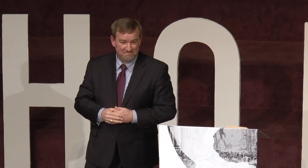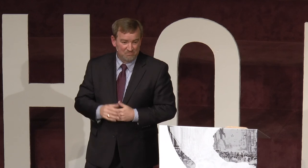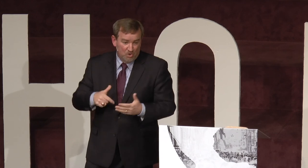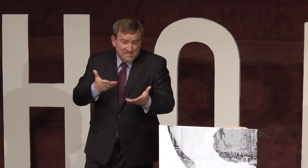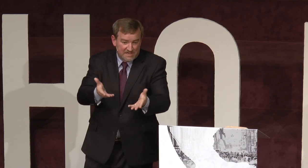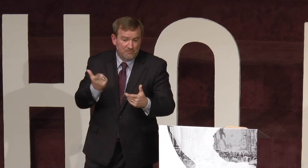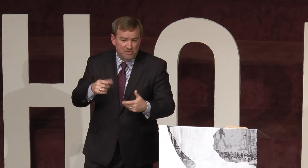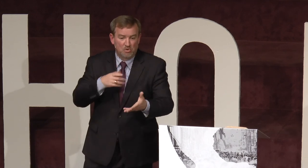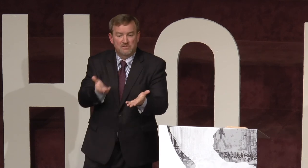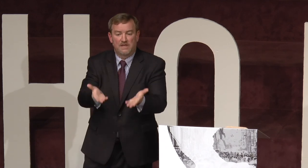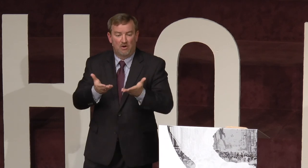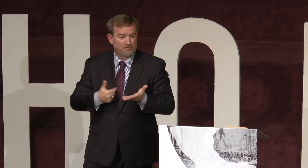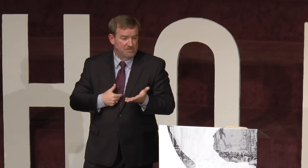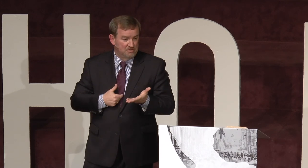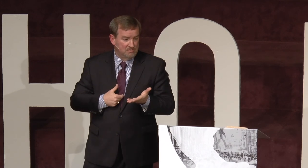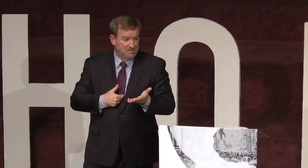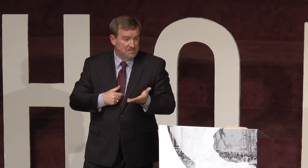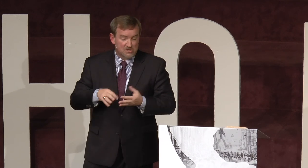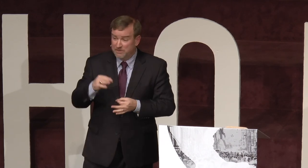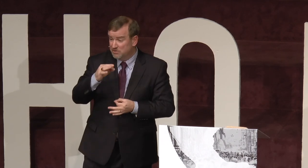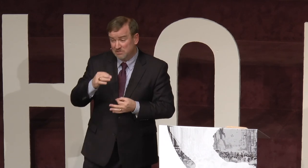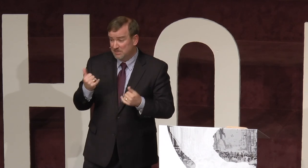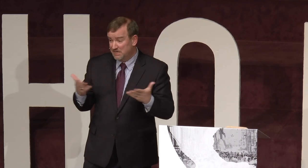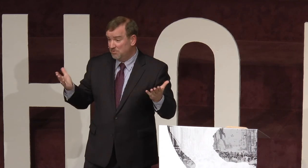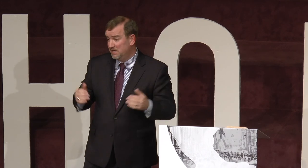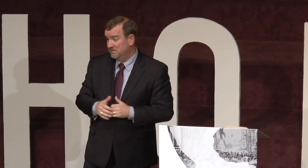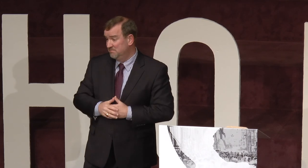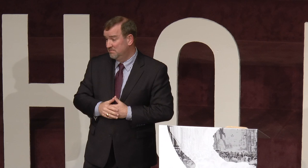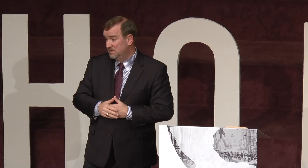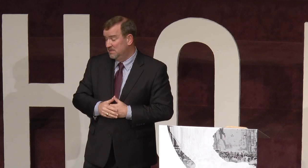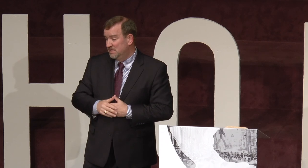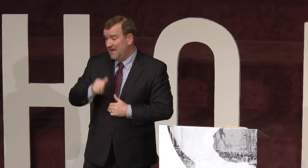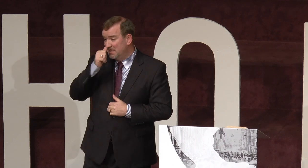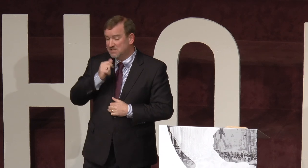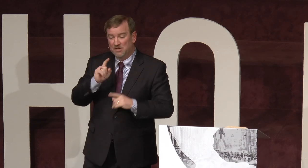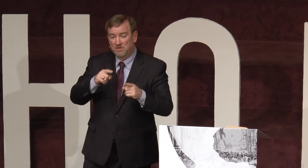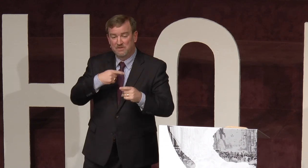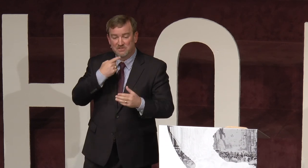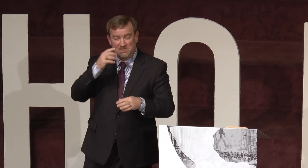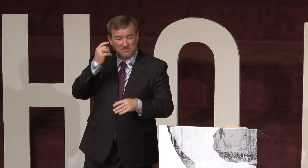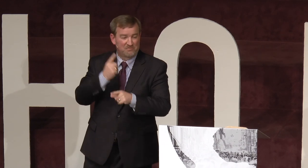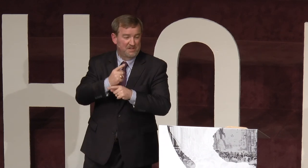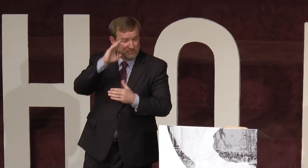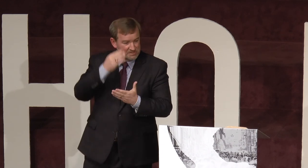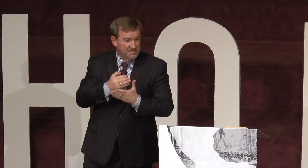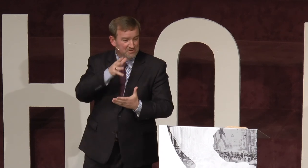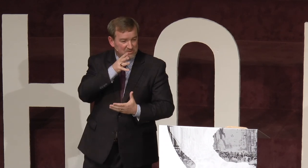Well, what is there for you? What do they offer you spiritually in any way? Alan Snare went because he was a faithful son to his